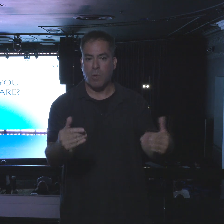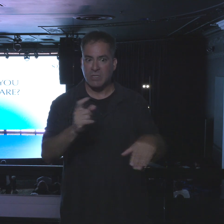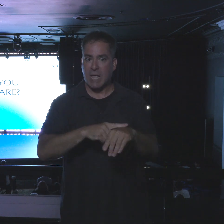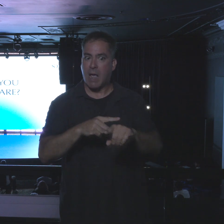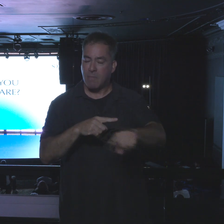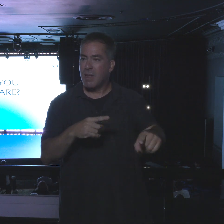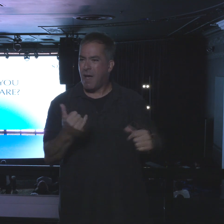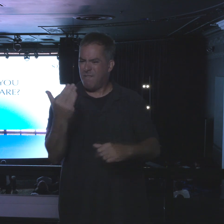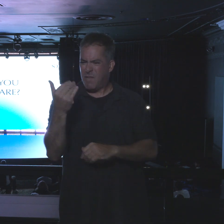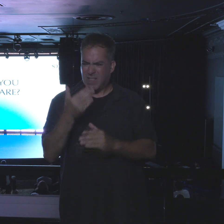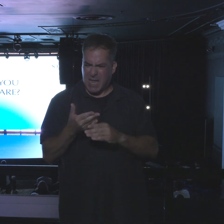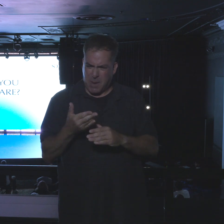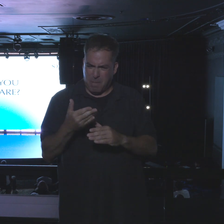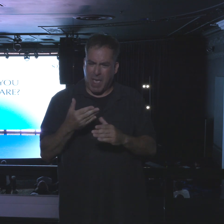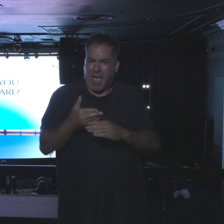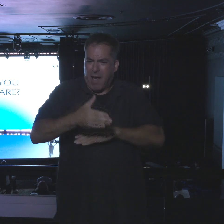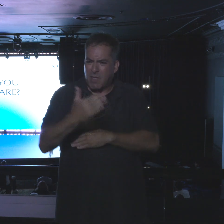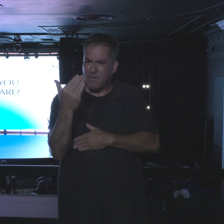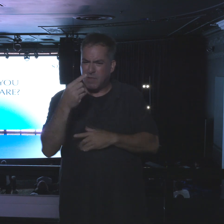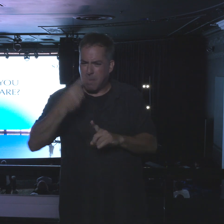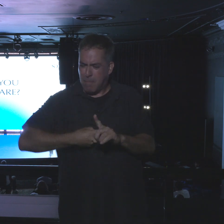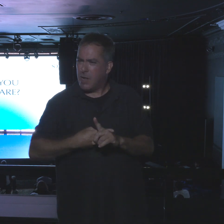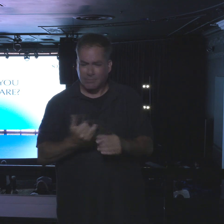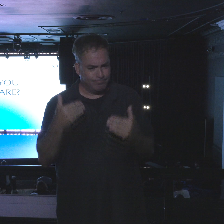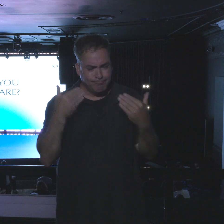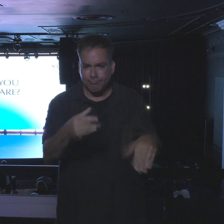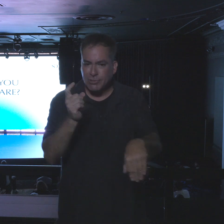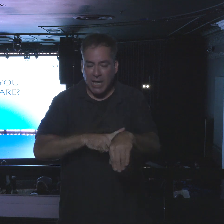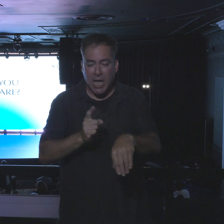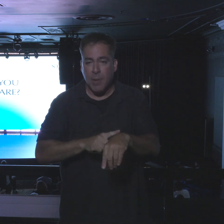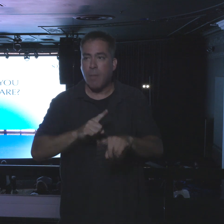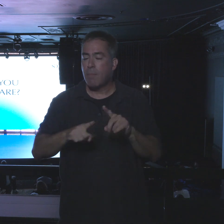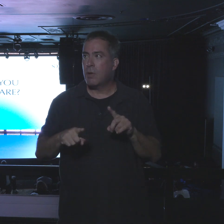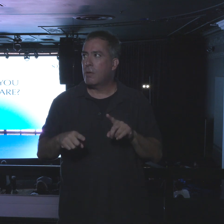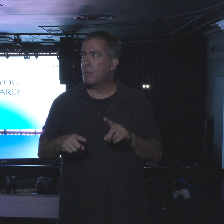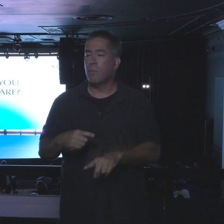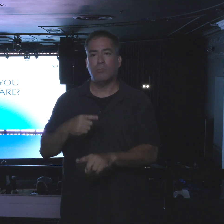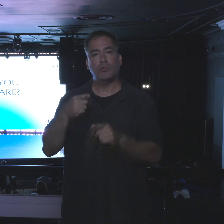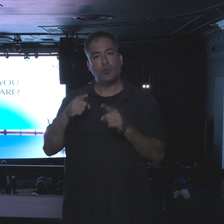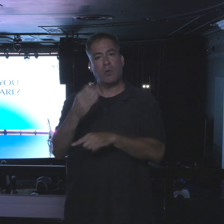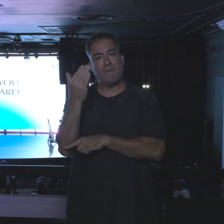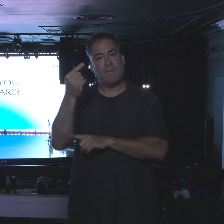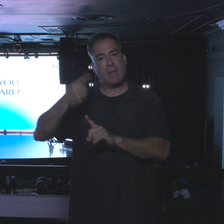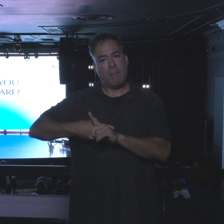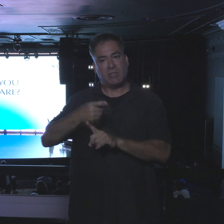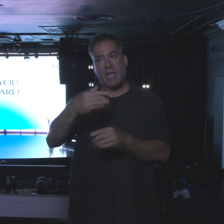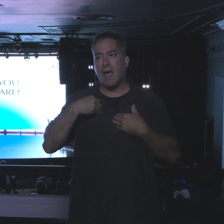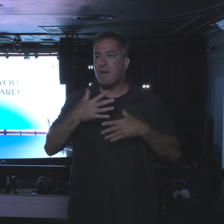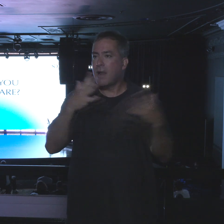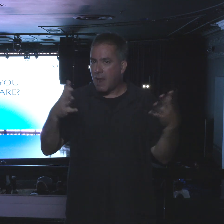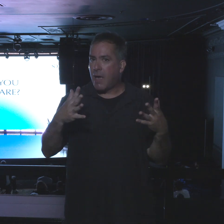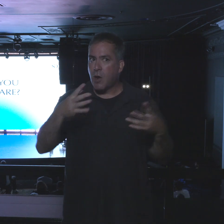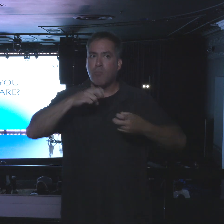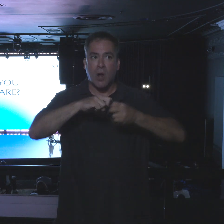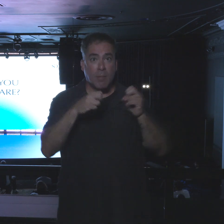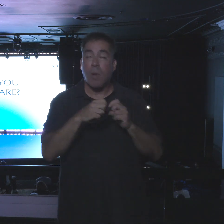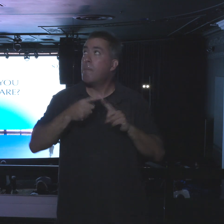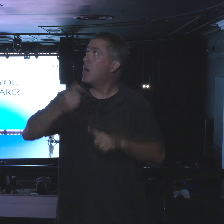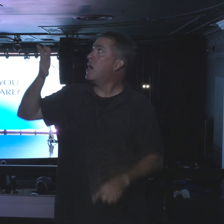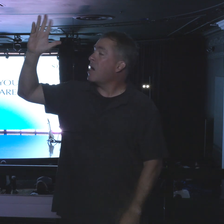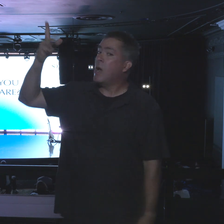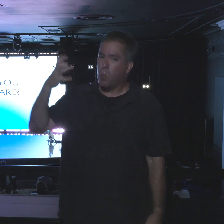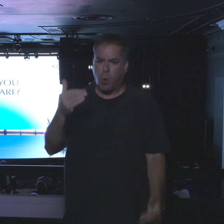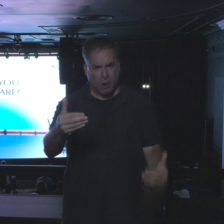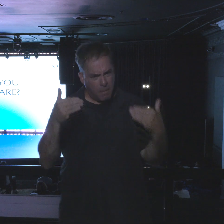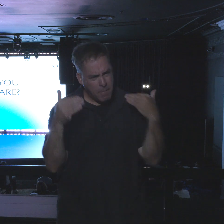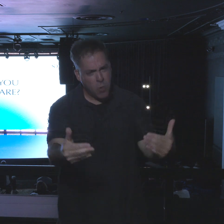to move on, even though in those 15 days, they had a lot of incidents. But God still wanted them to